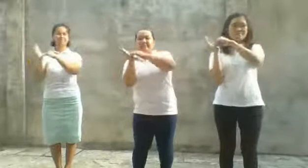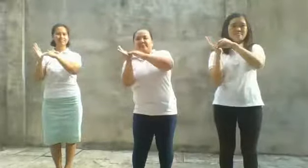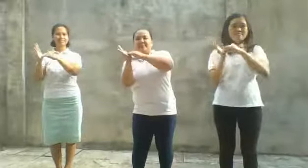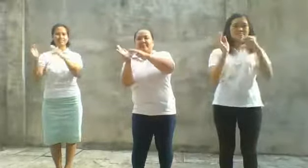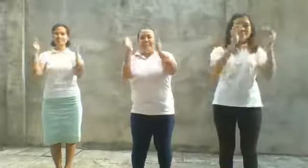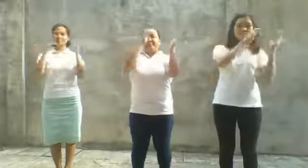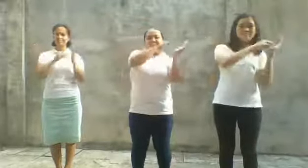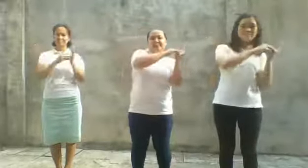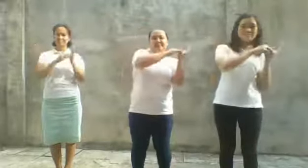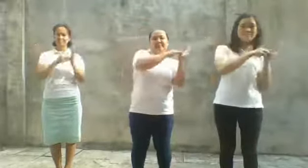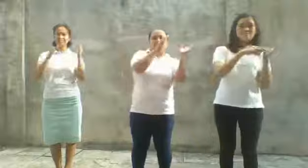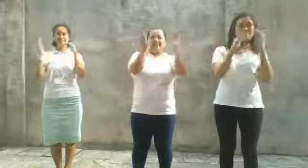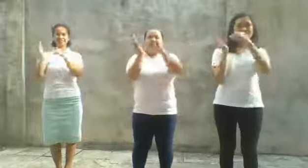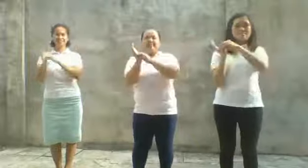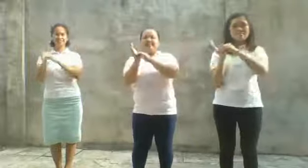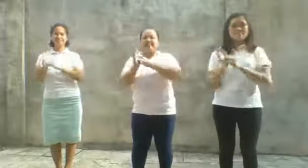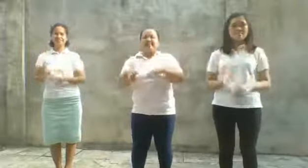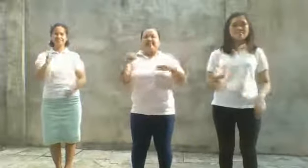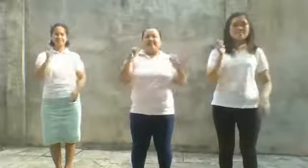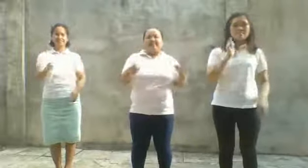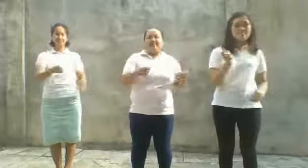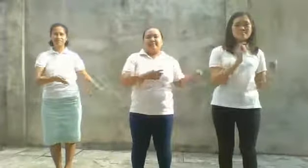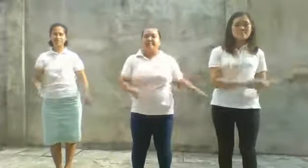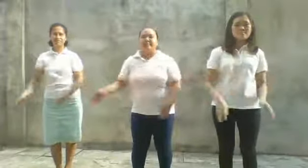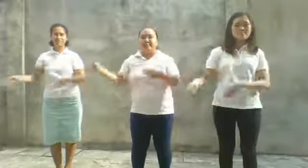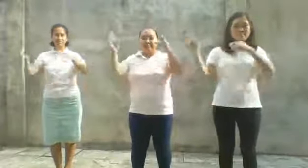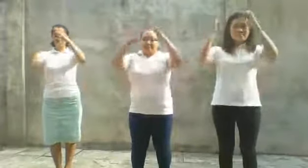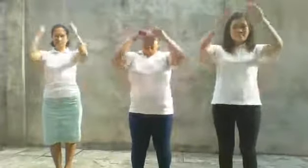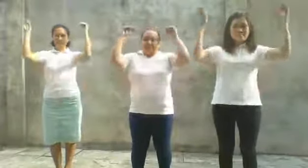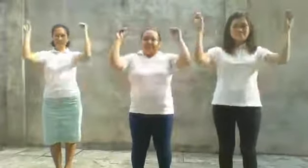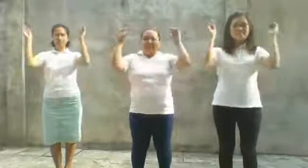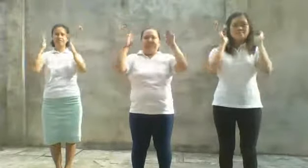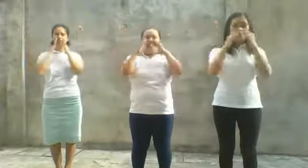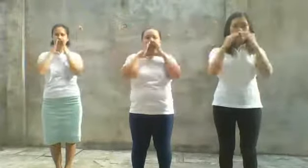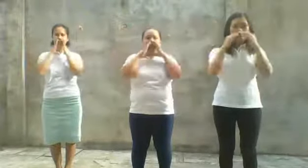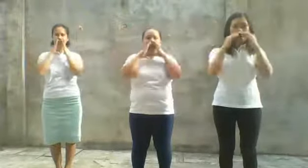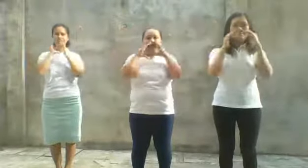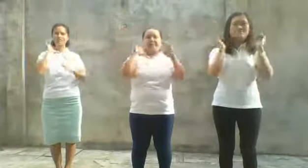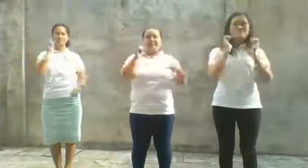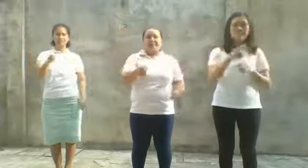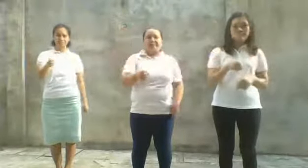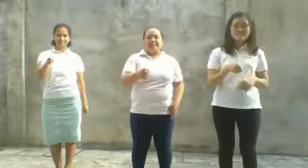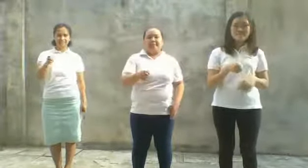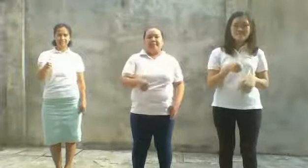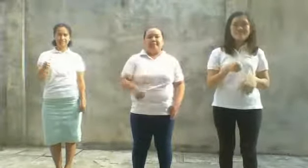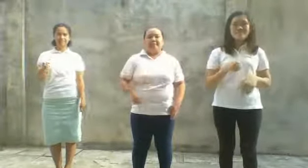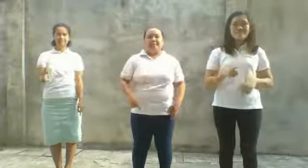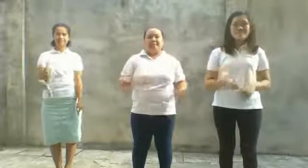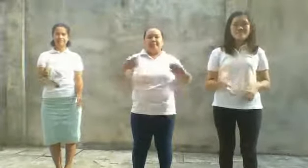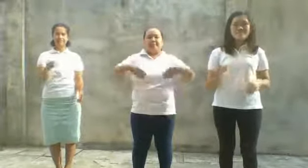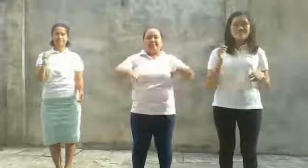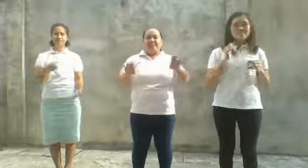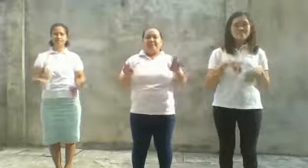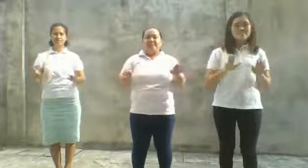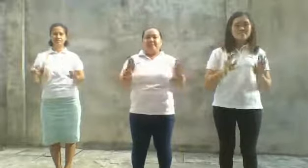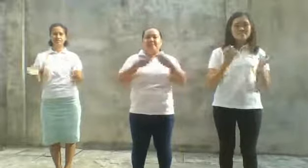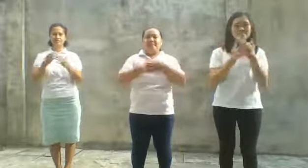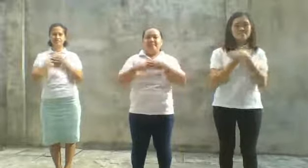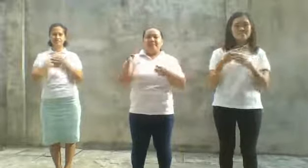over and over again. He went to Pharaoh and said to him, Let my